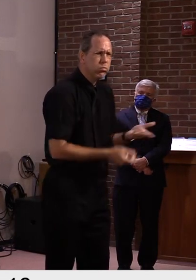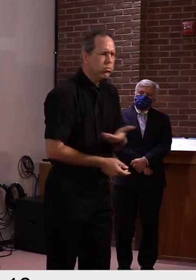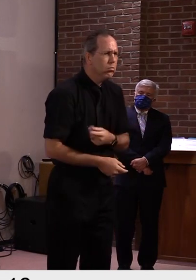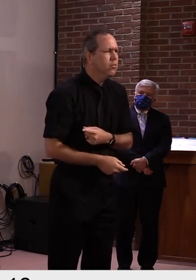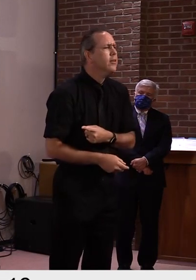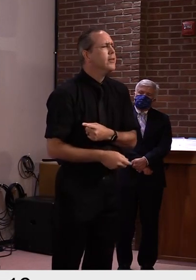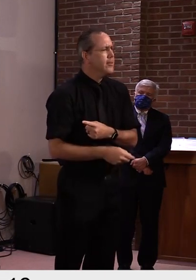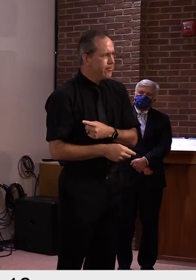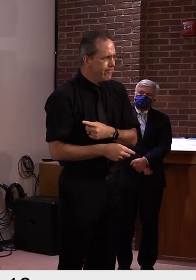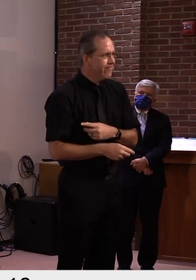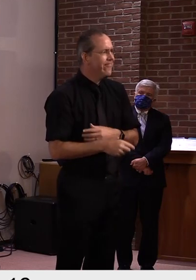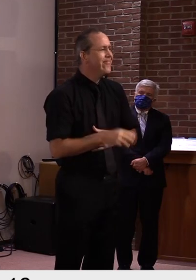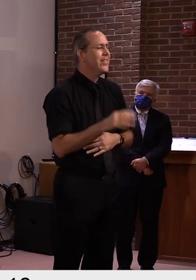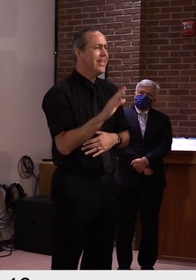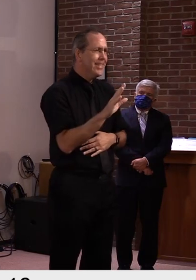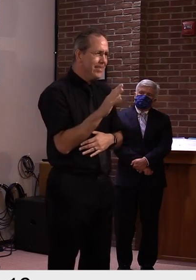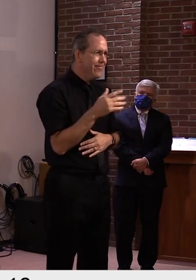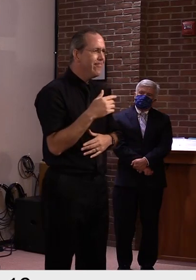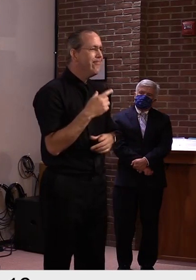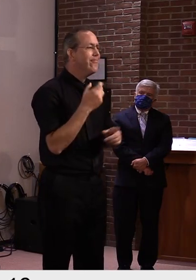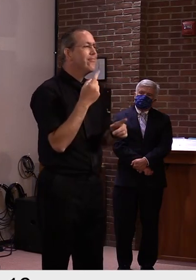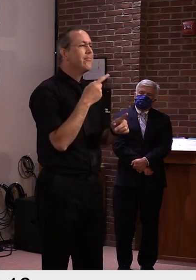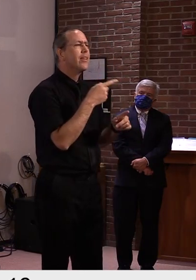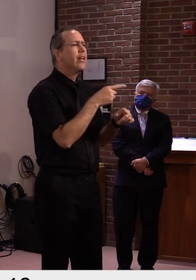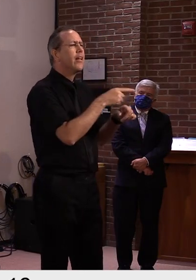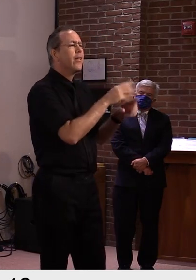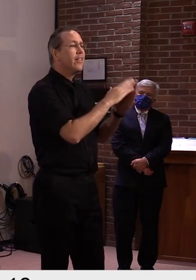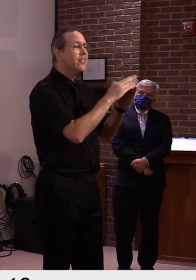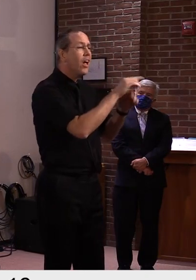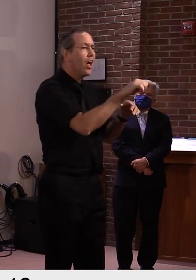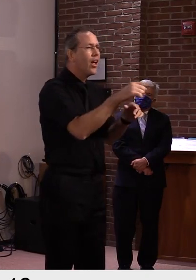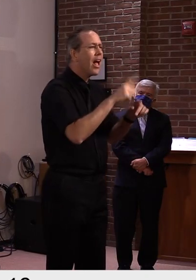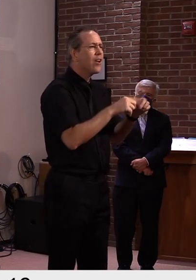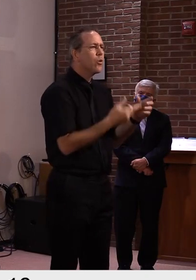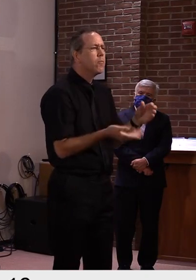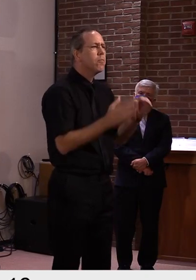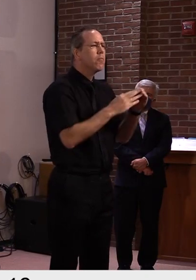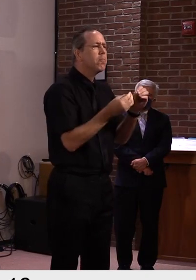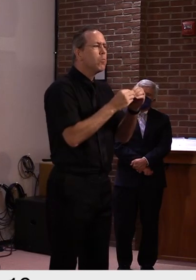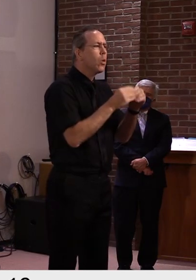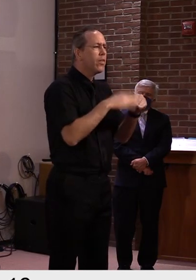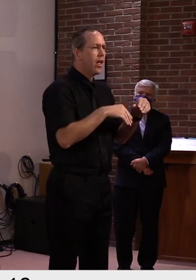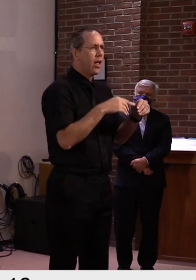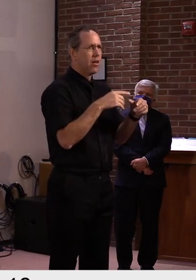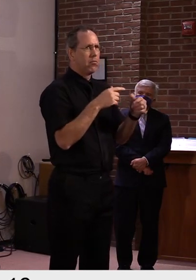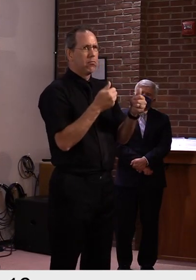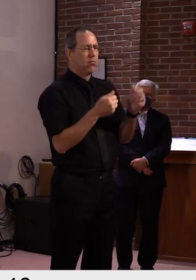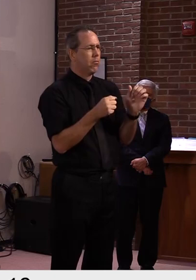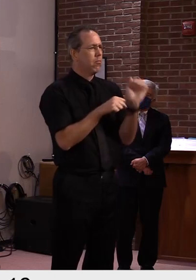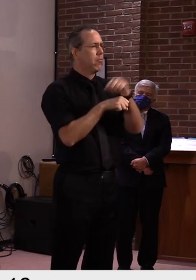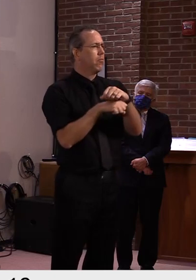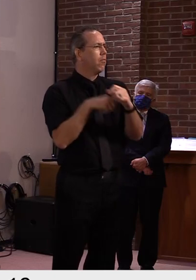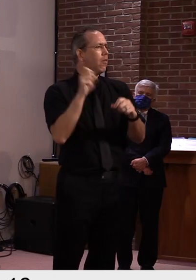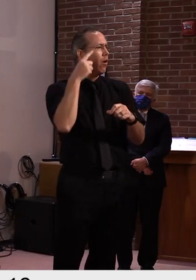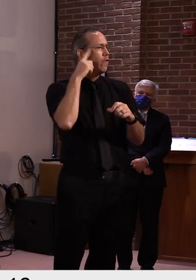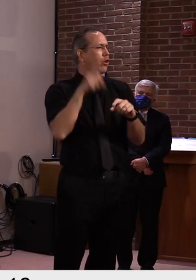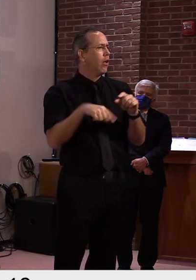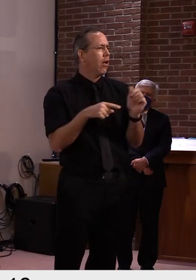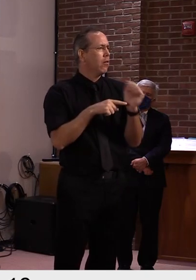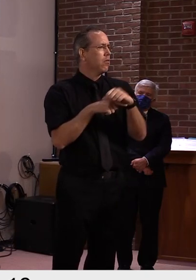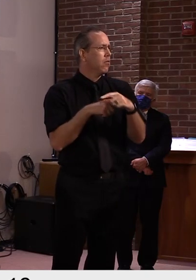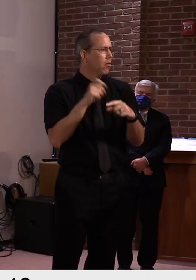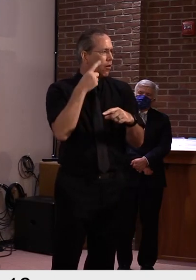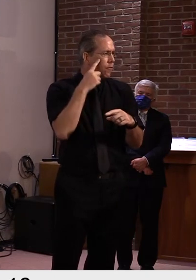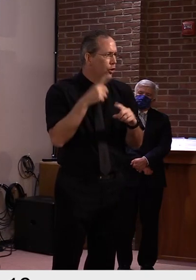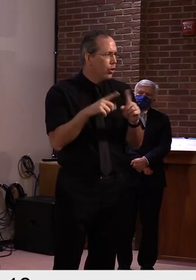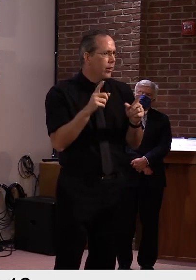further, uh, than the governor. But, uh, and I don't know if Jay is on the, on the call. No. Um, what I can do,